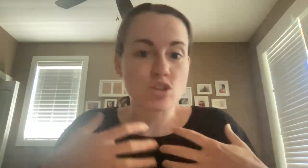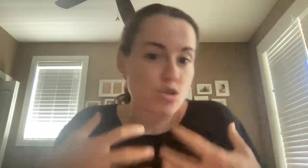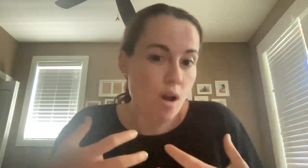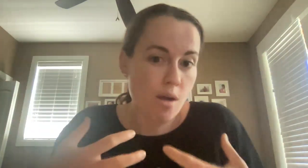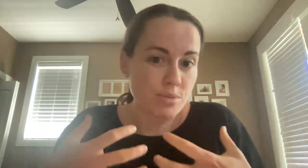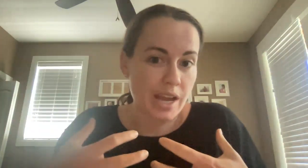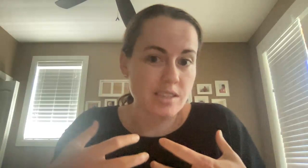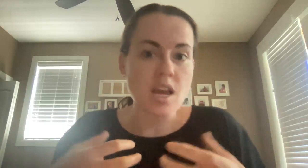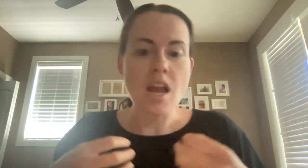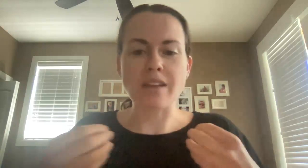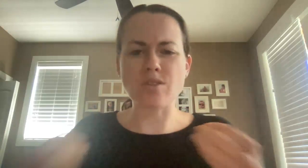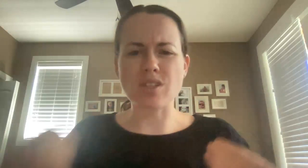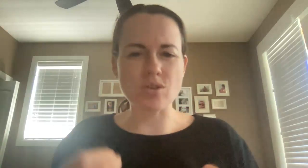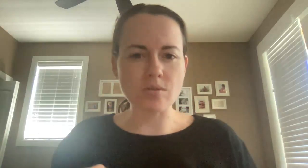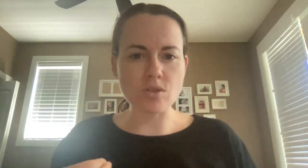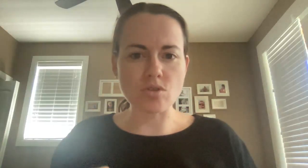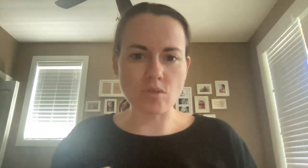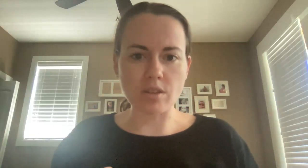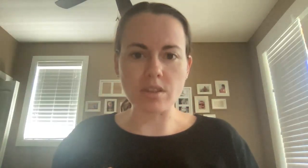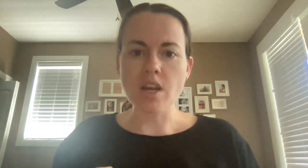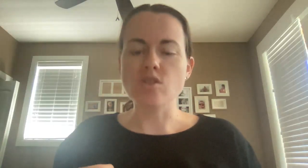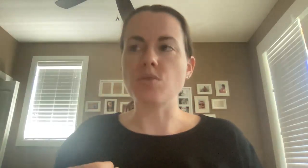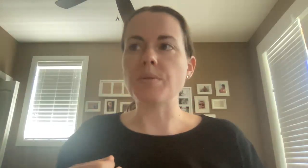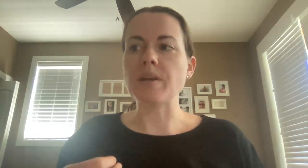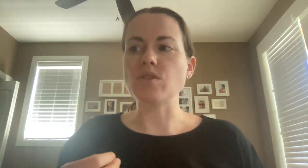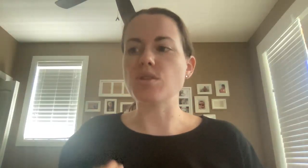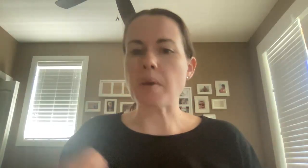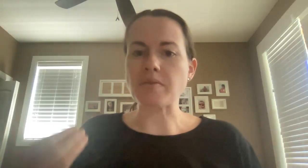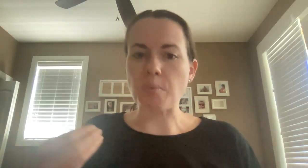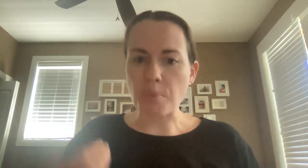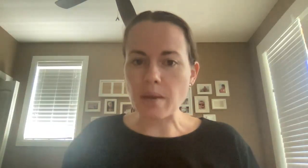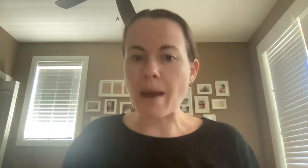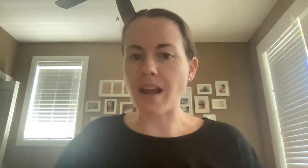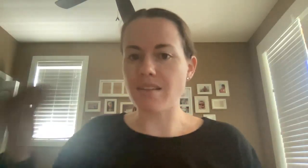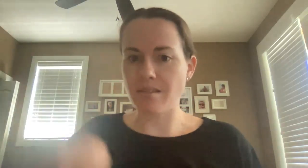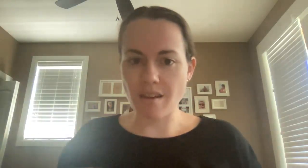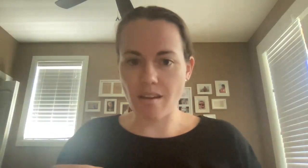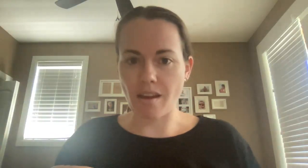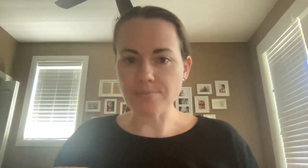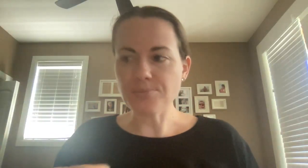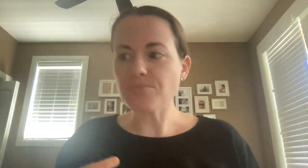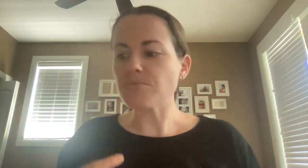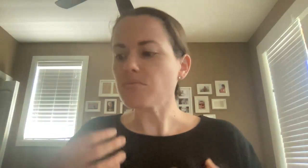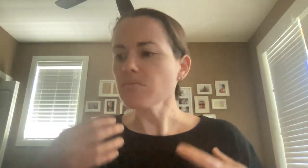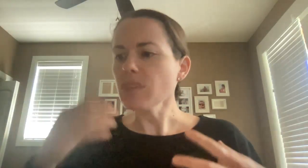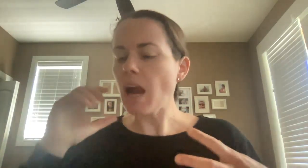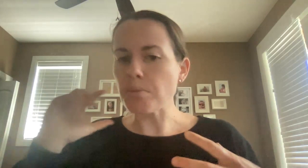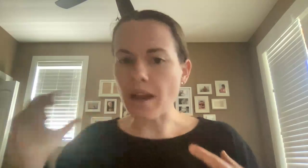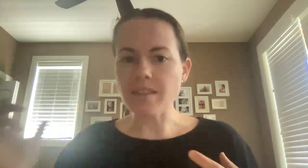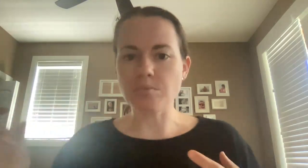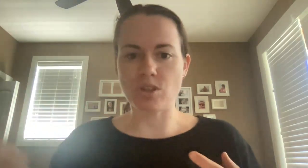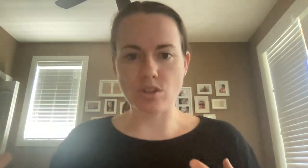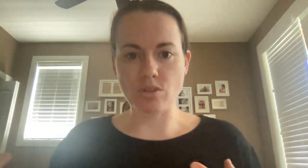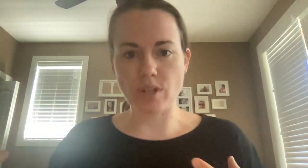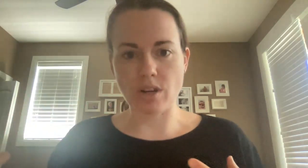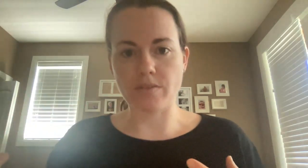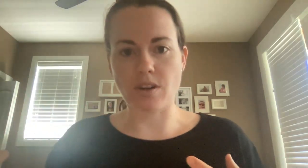are too complex and so then students struggle. So what we have to do is we have to bring back the thinking, applying them to new novel